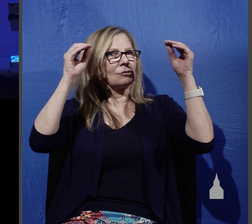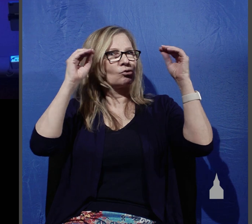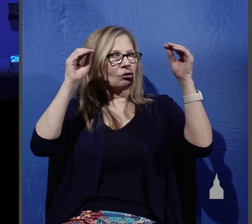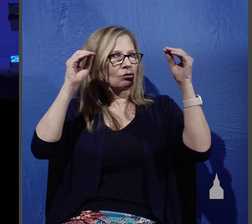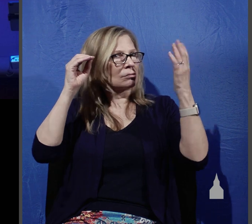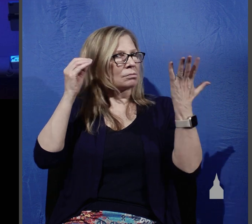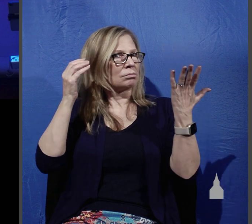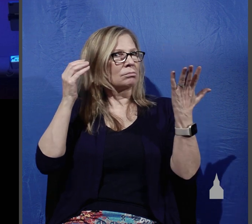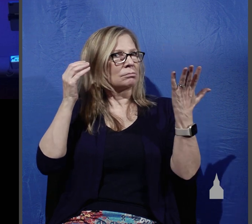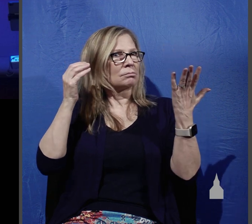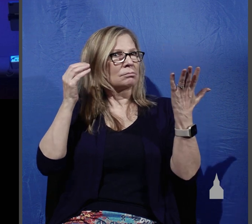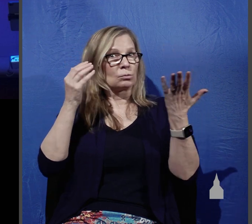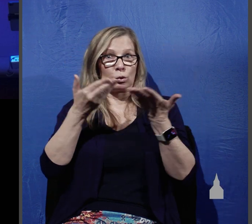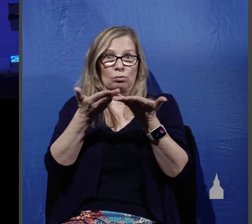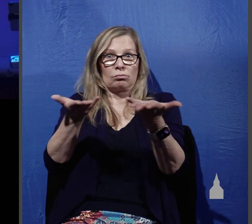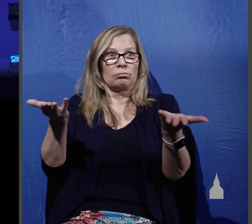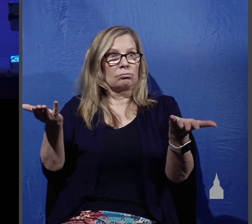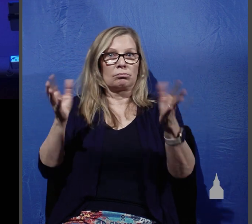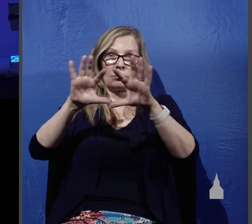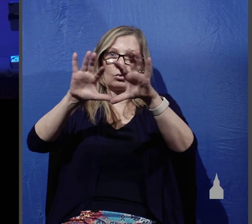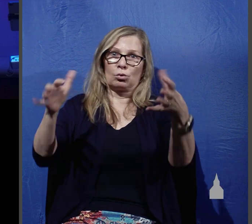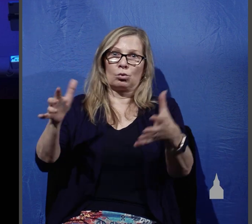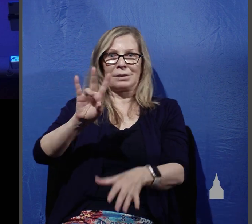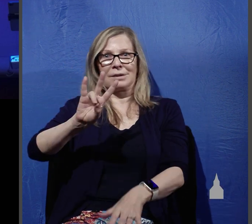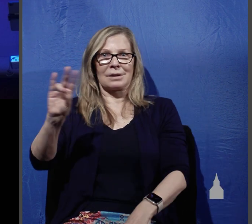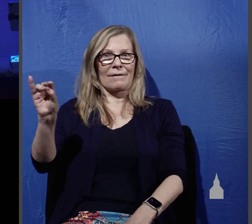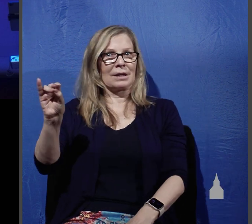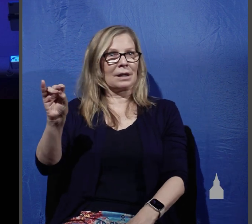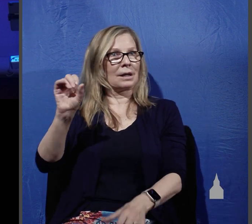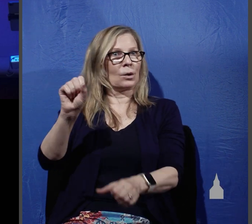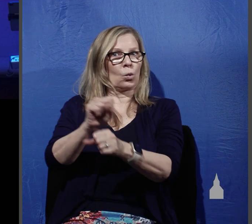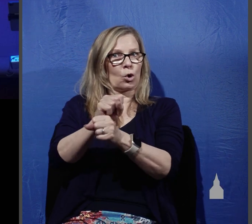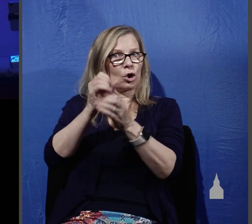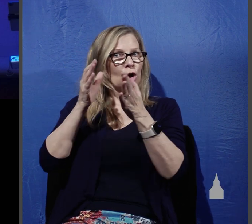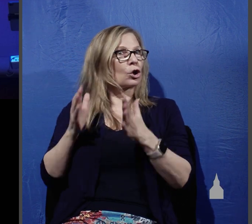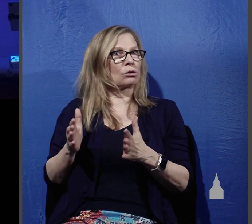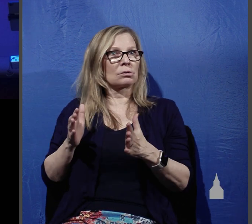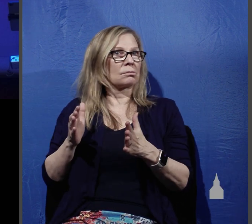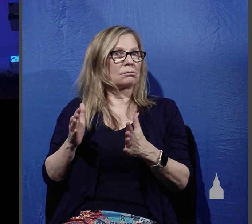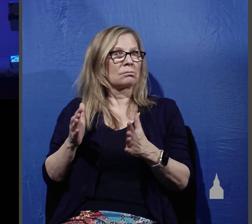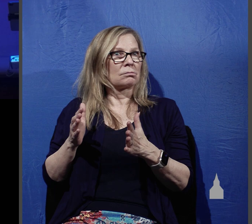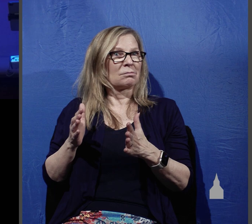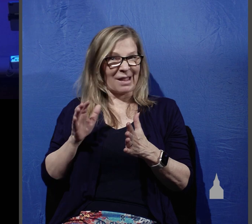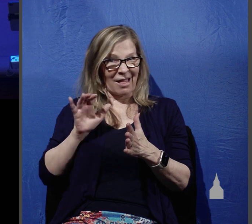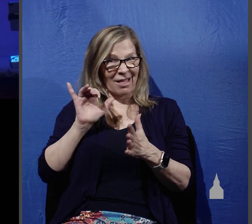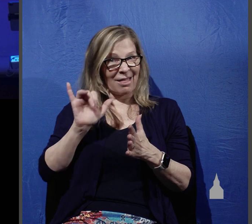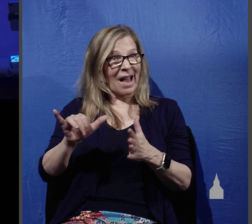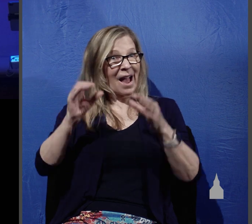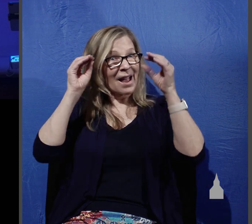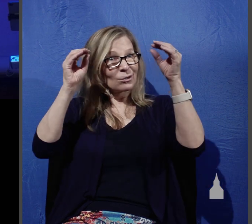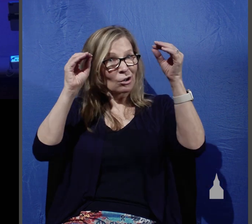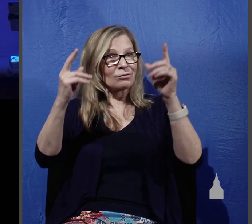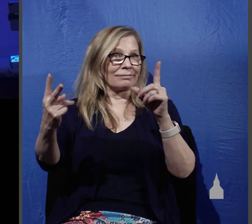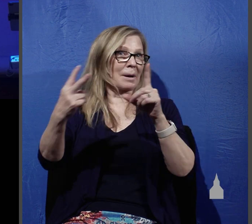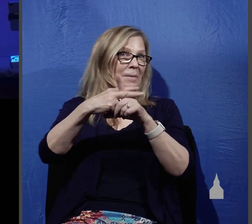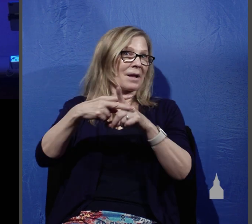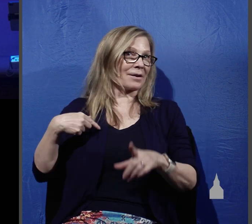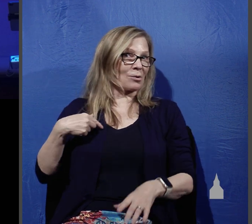to our Lord 70 kingdom workers they're instructions for us so in obedience